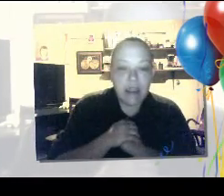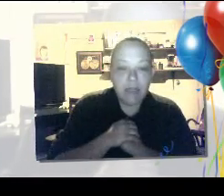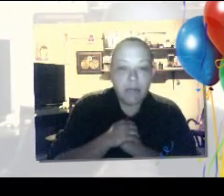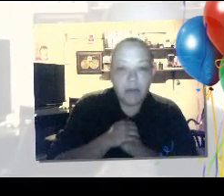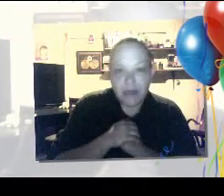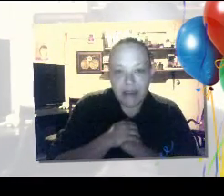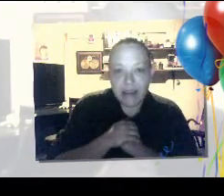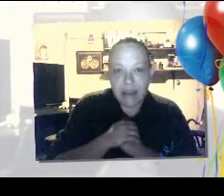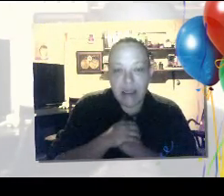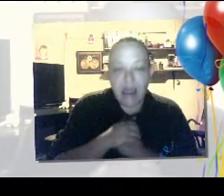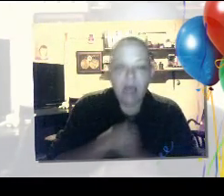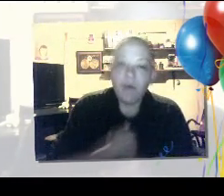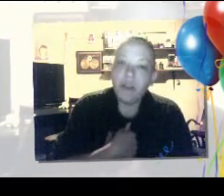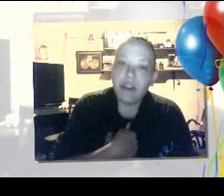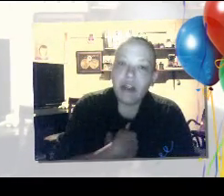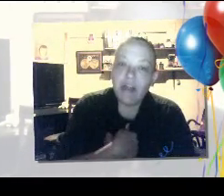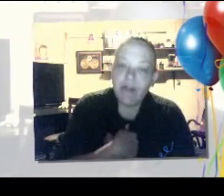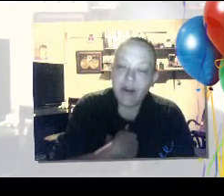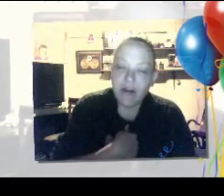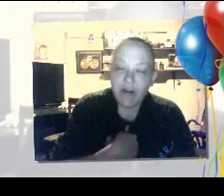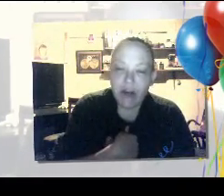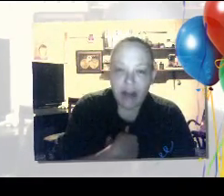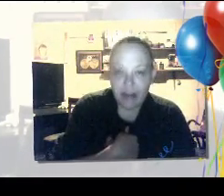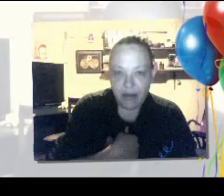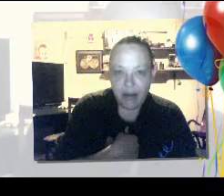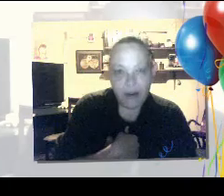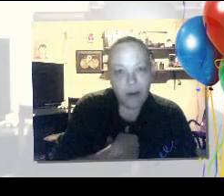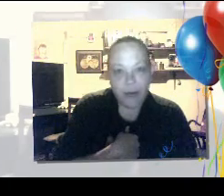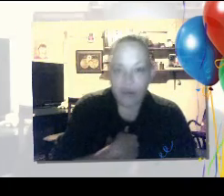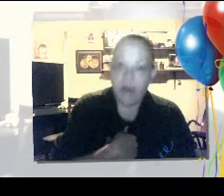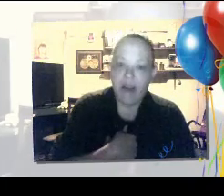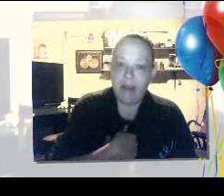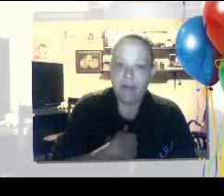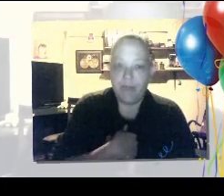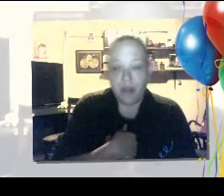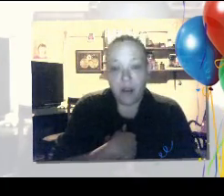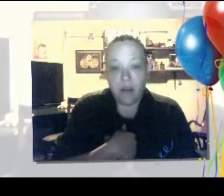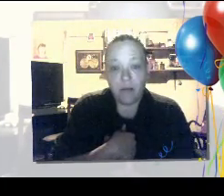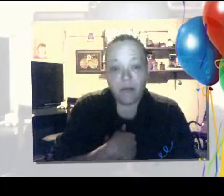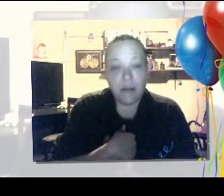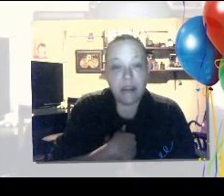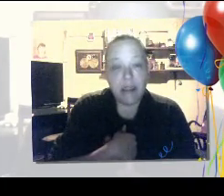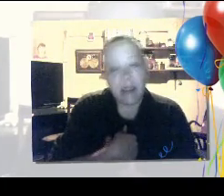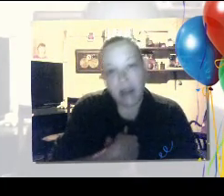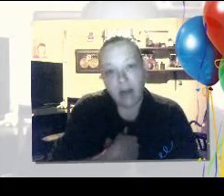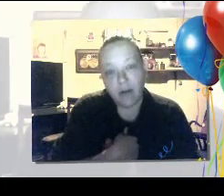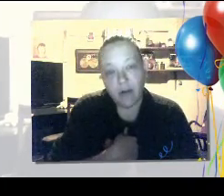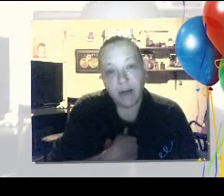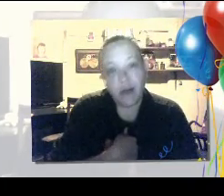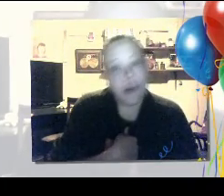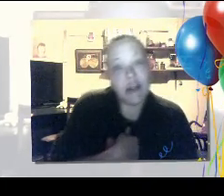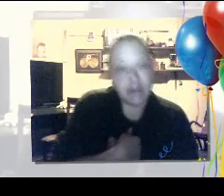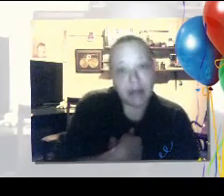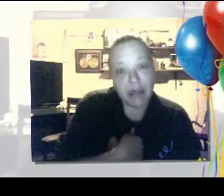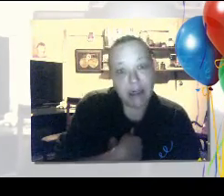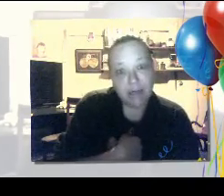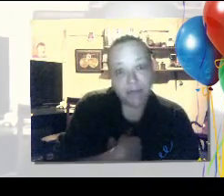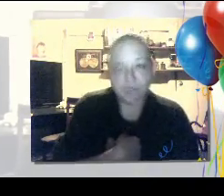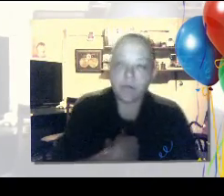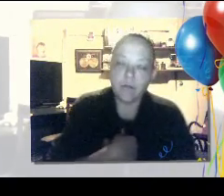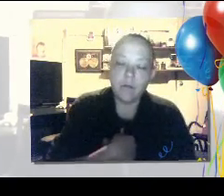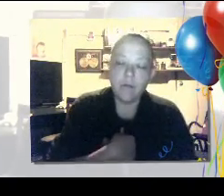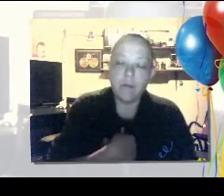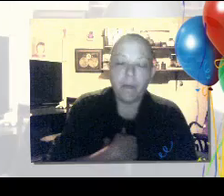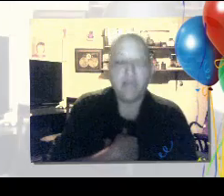visit marissa and wish her a very very happy birthday marissa now i'm going to make your ears bleed